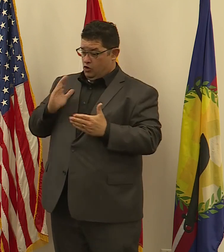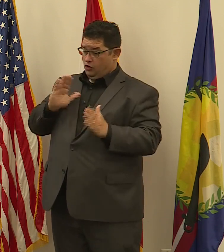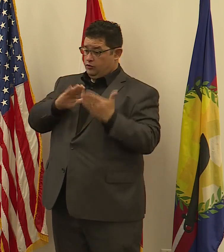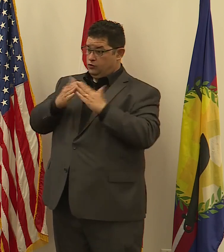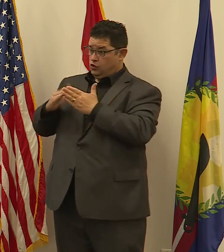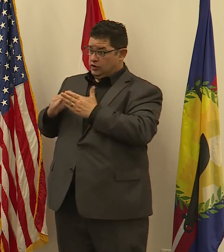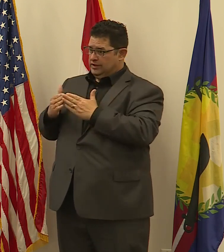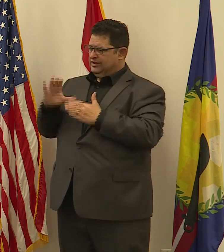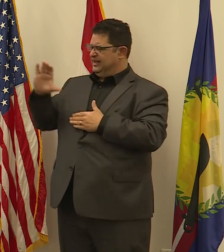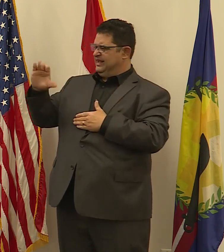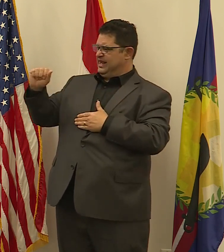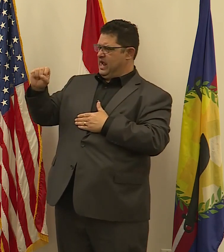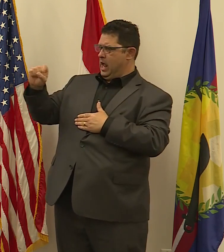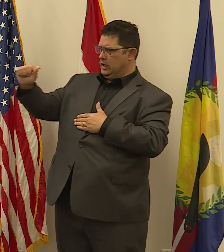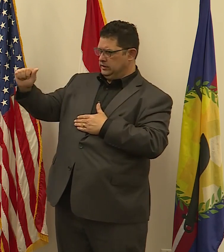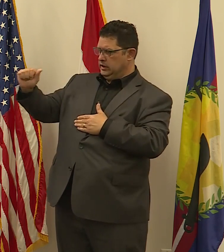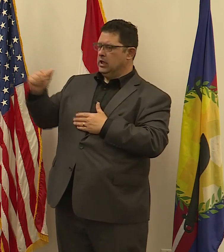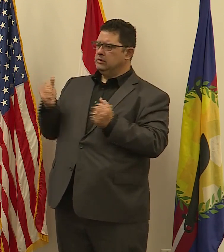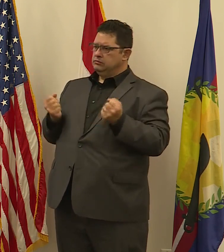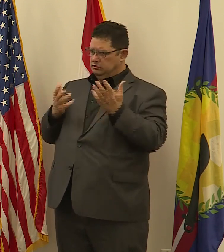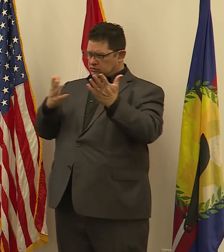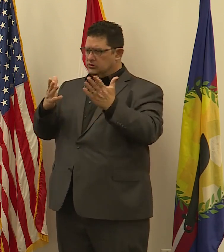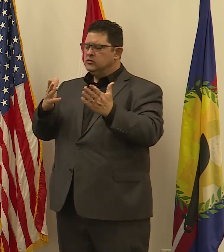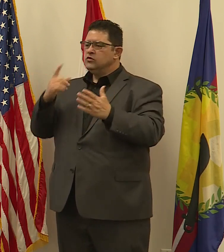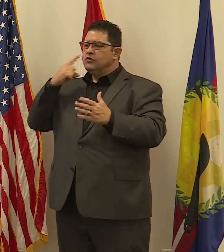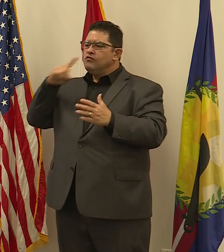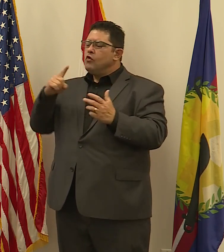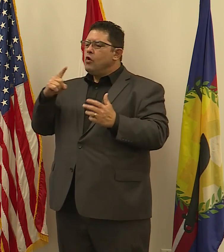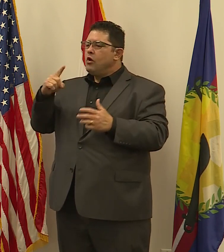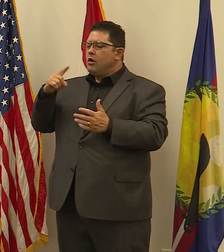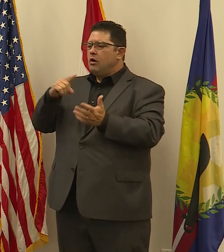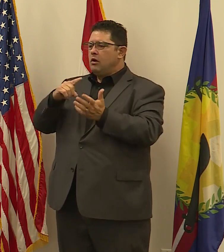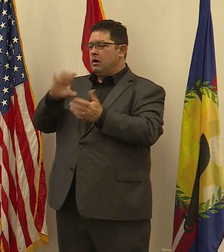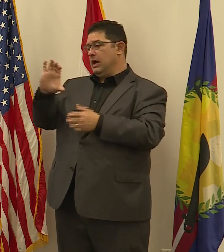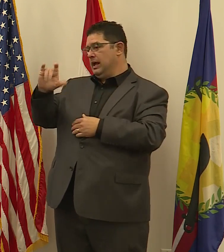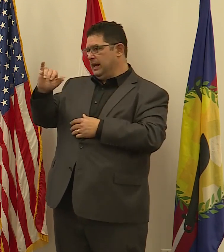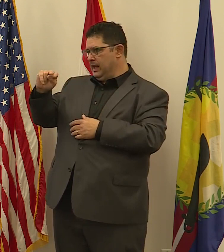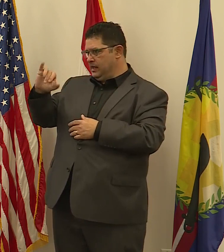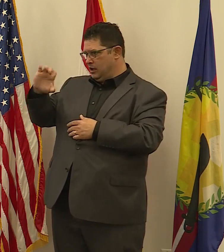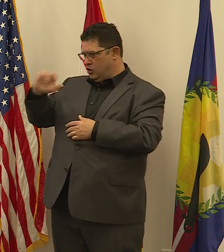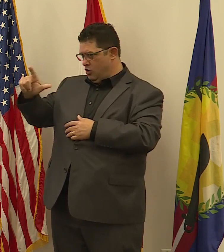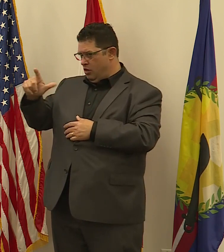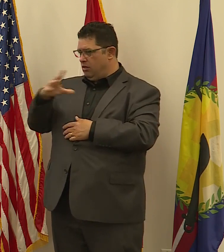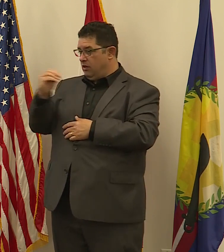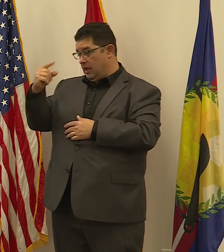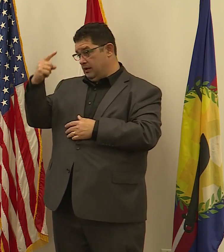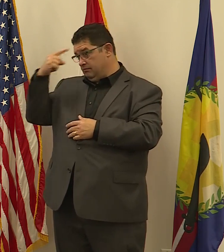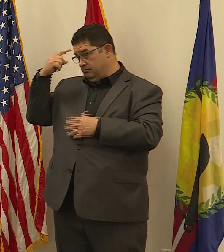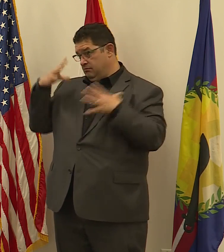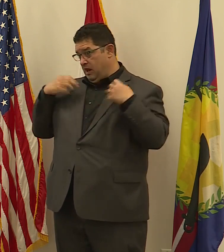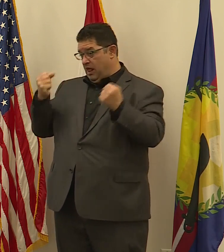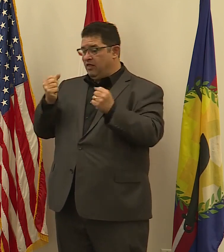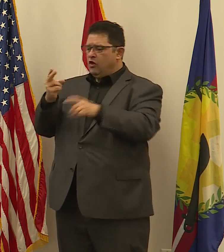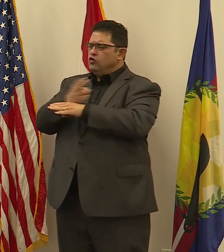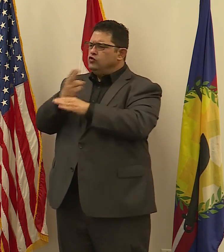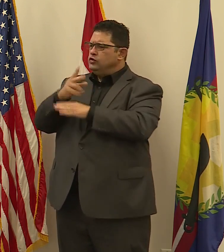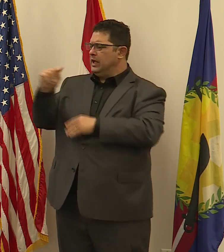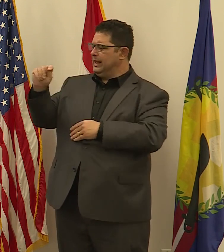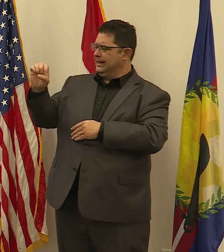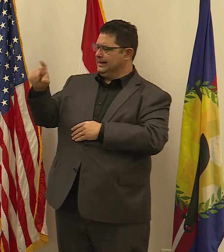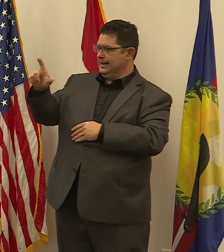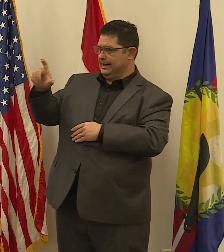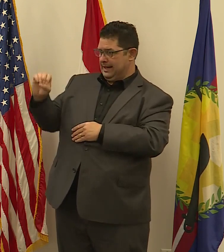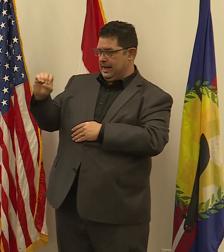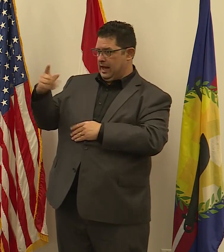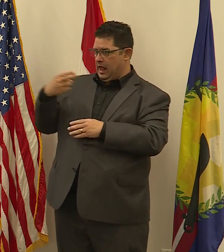by providing continuity of care on the clinical and mental health care sides using telehealth. We are also partnering